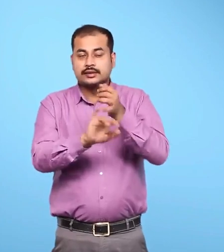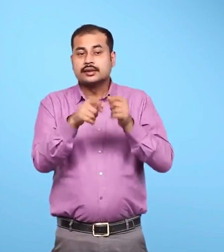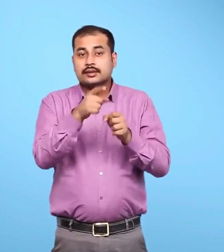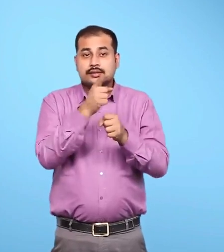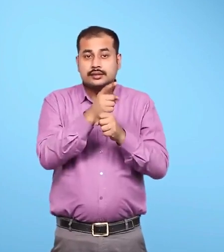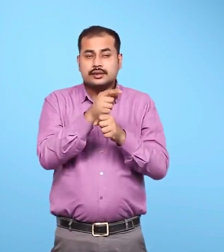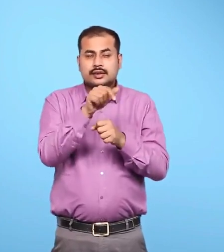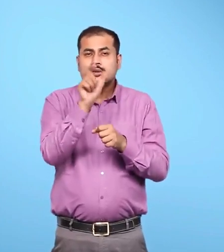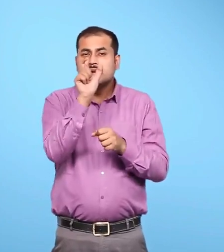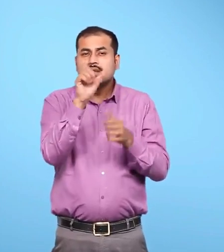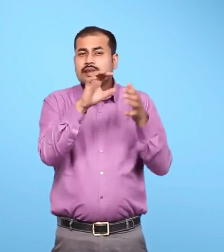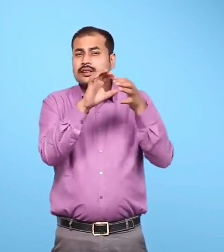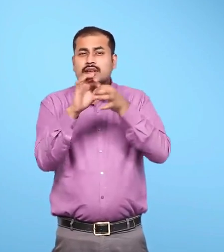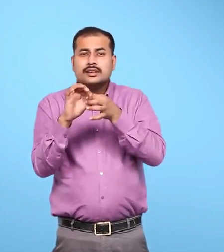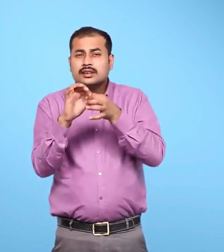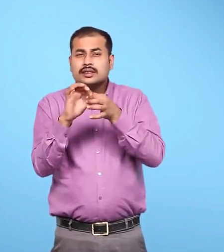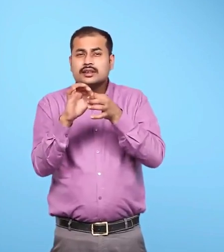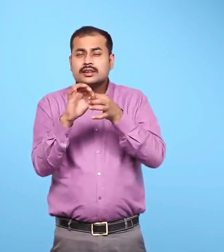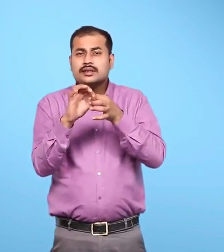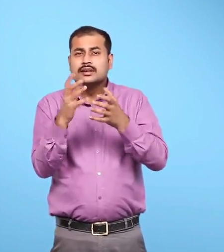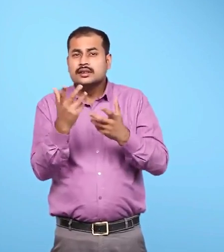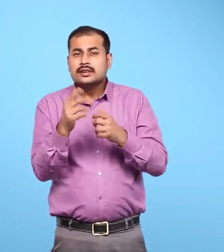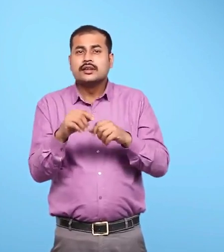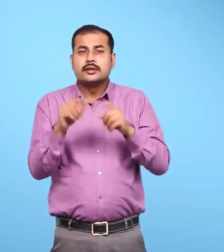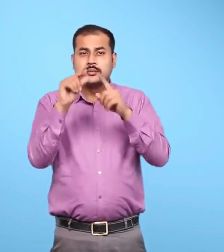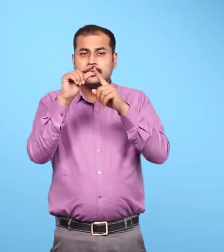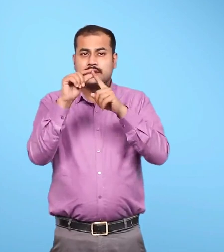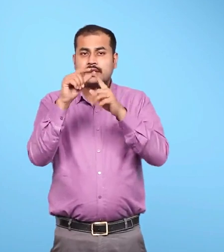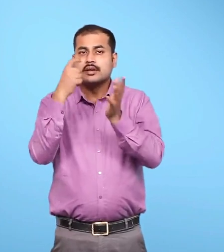The rhyming word for it starts with P.R.